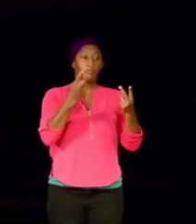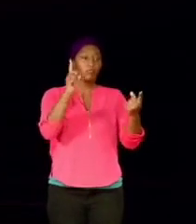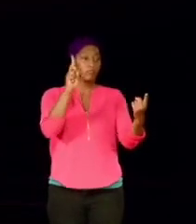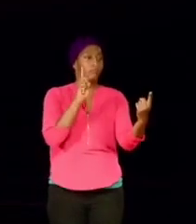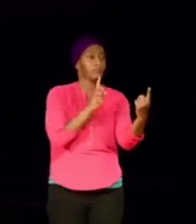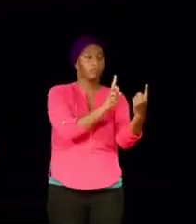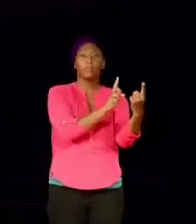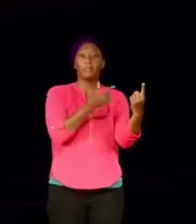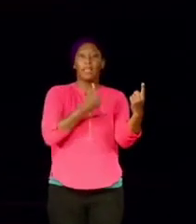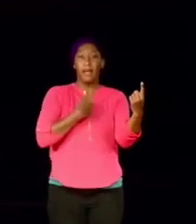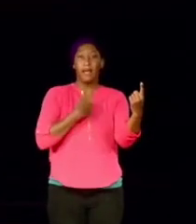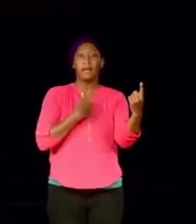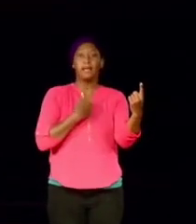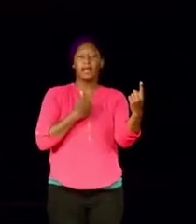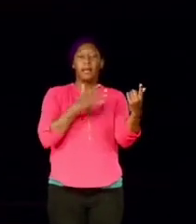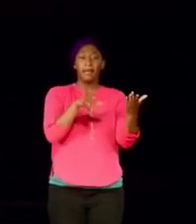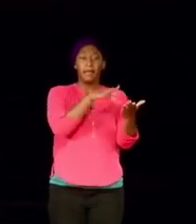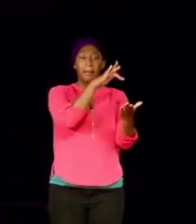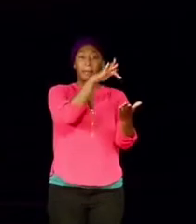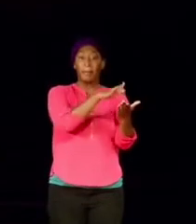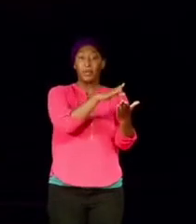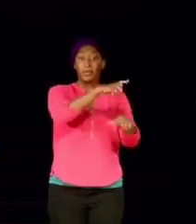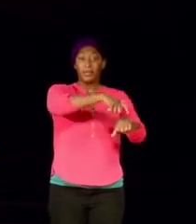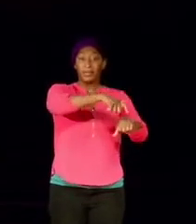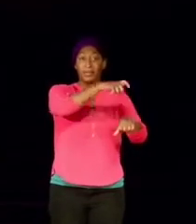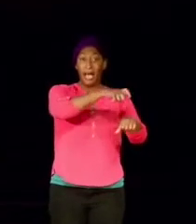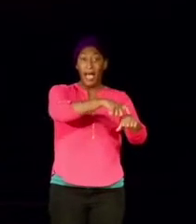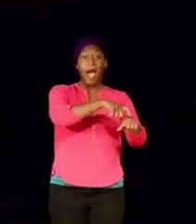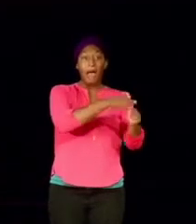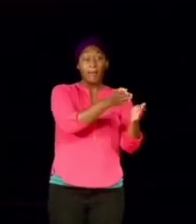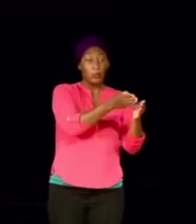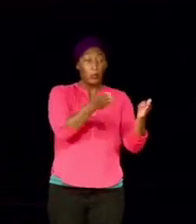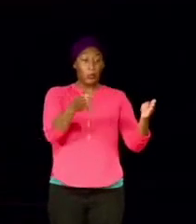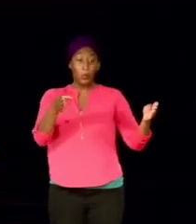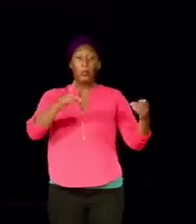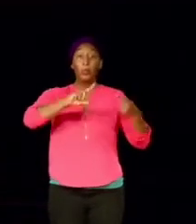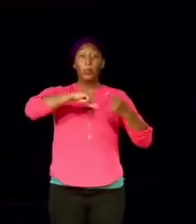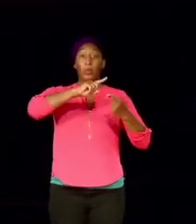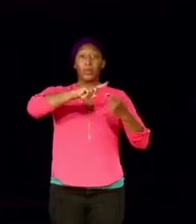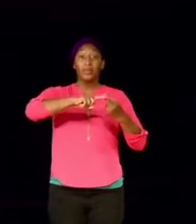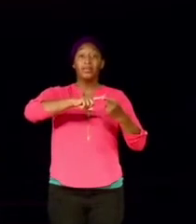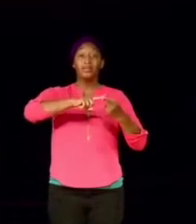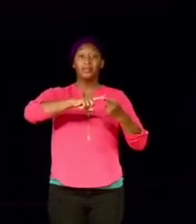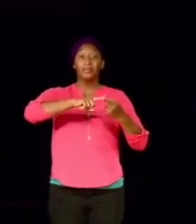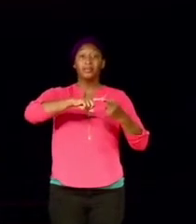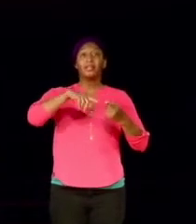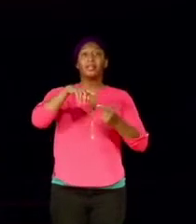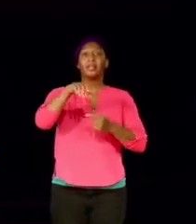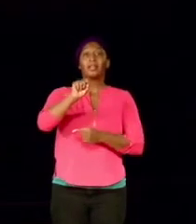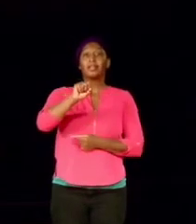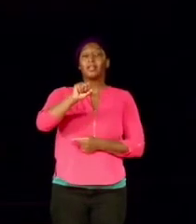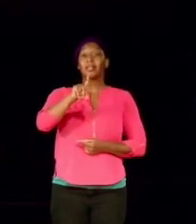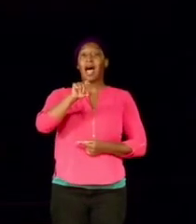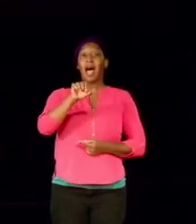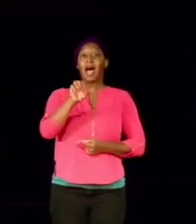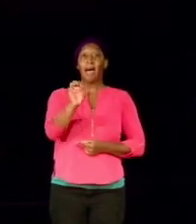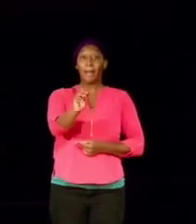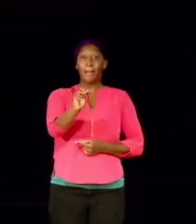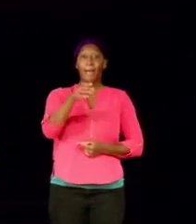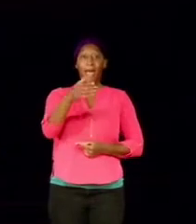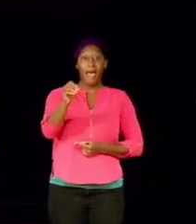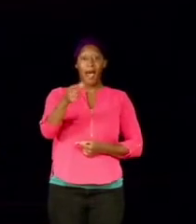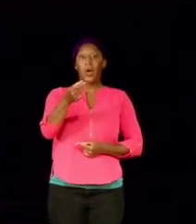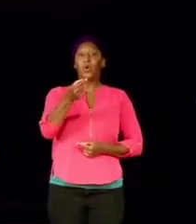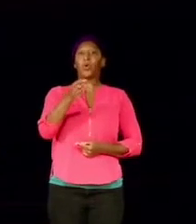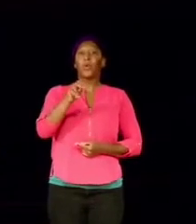of the verdict being handed down regarding Sodom and Gomorrah. And here is the